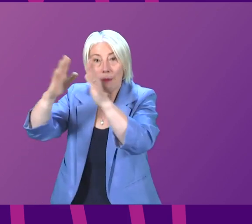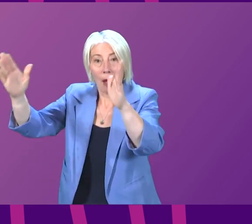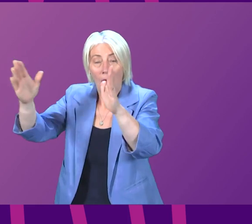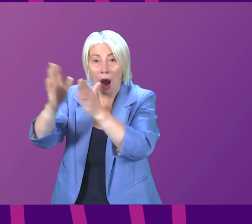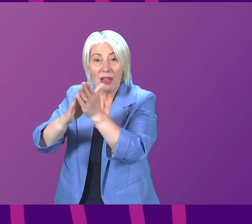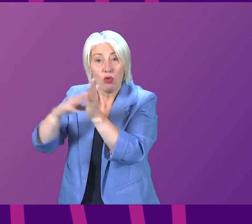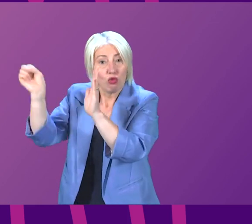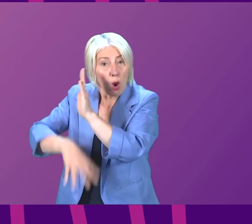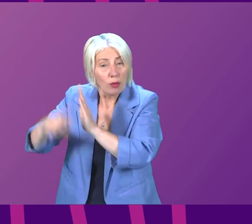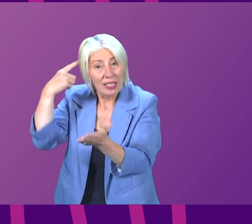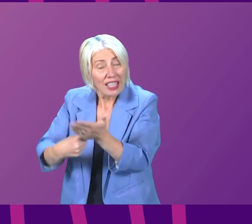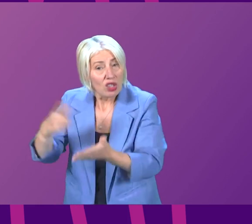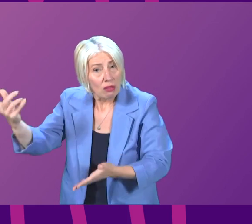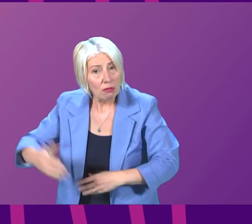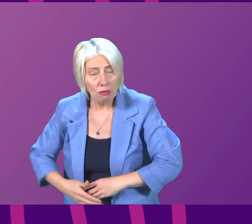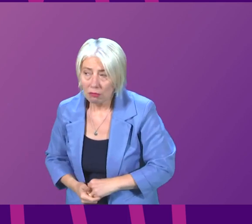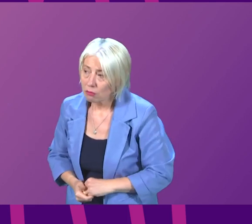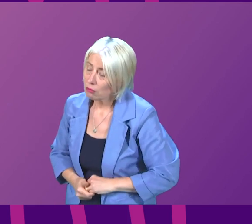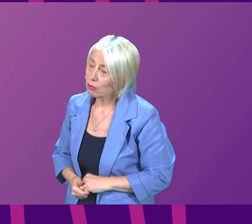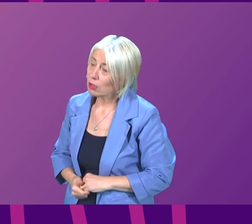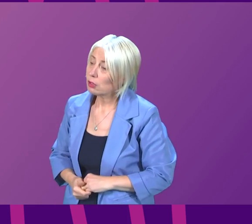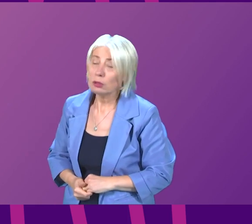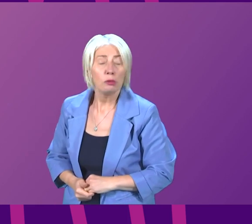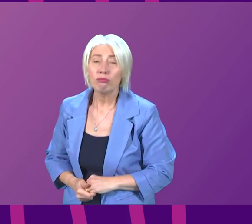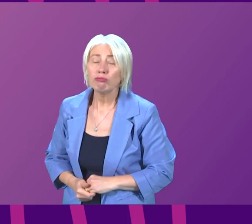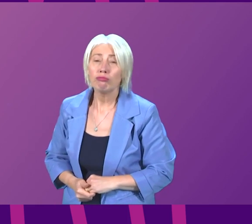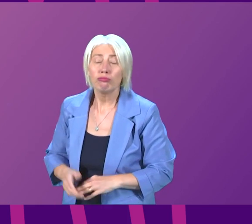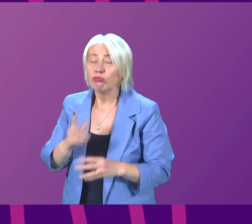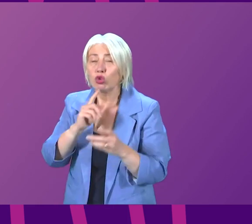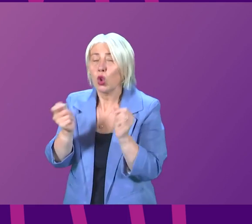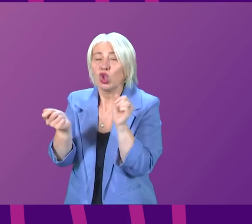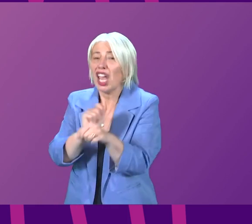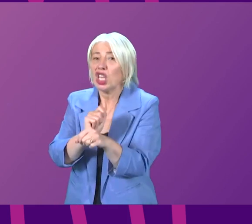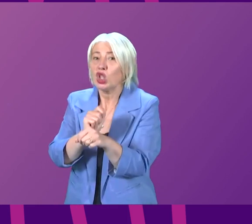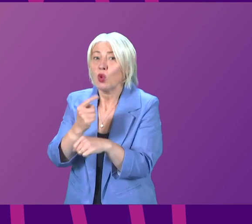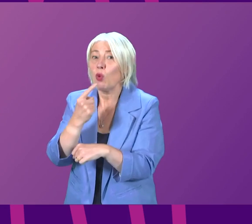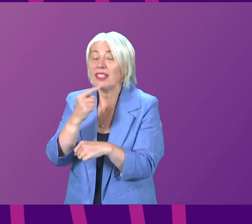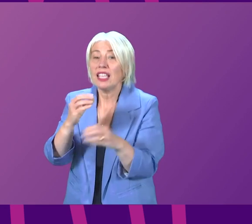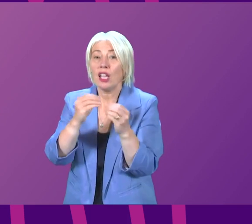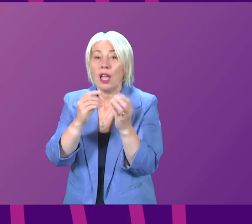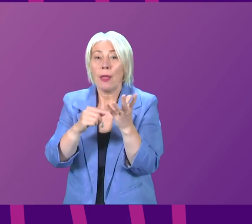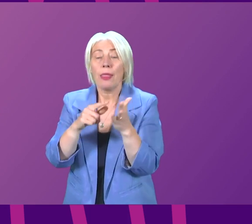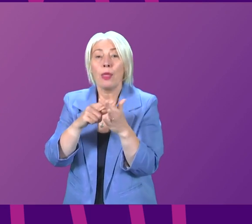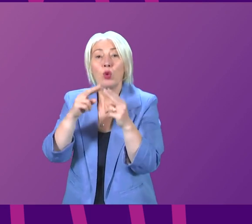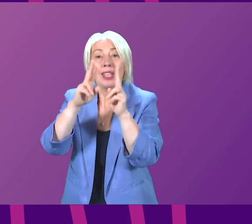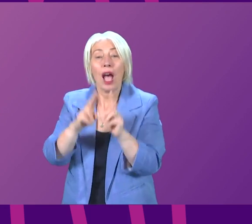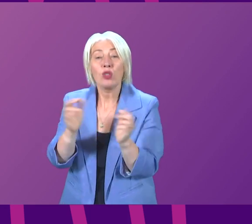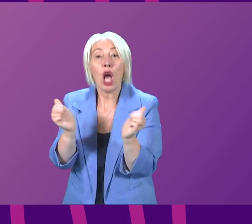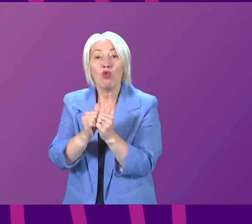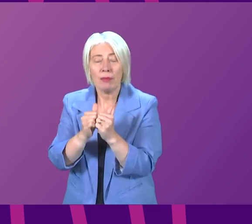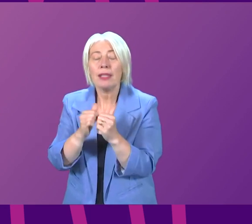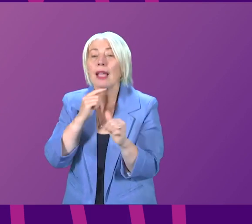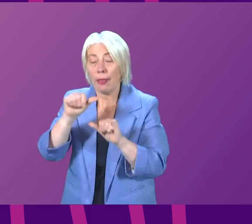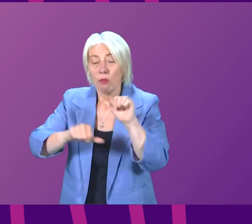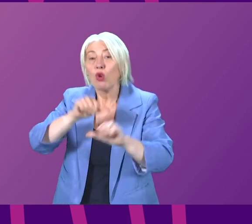dropped There is no change to what we set out in the Butte House agreement and in terms of the processes